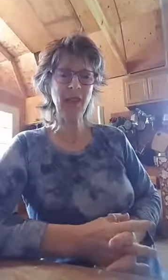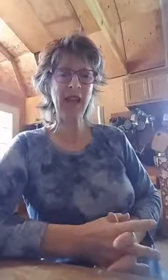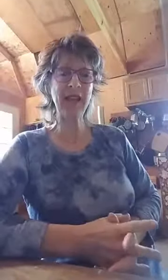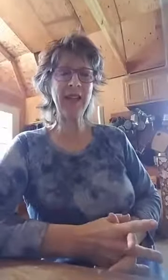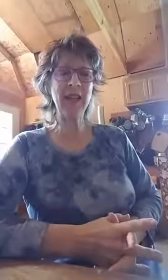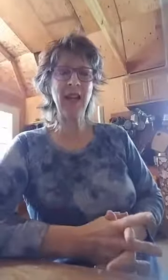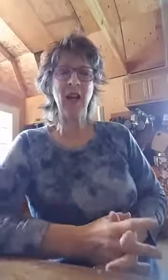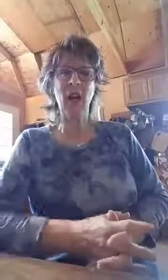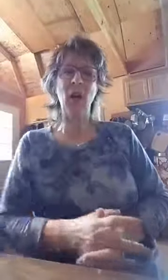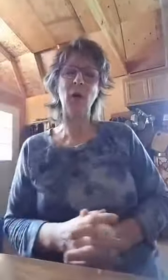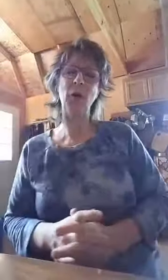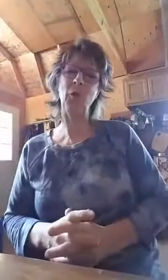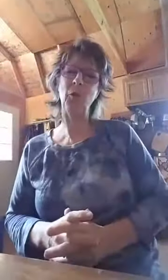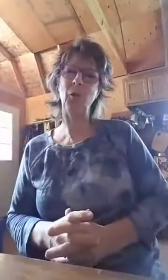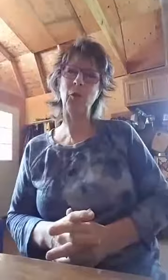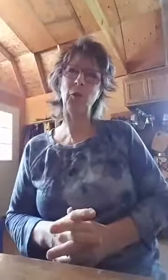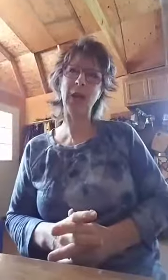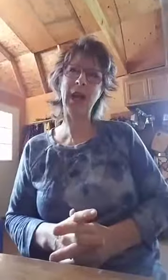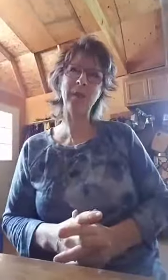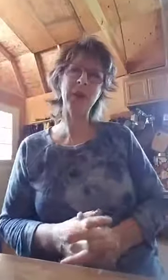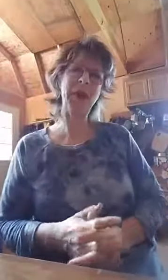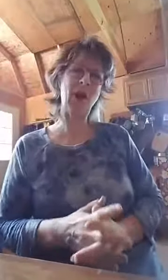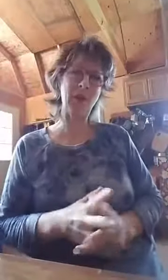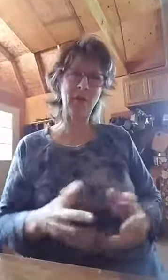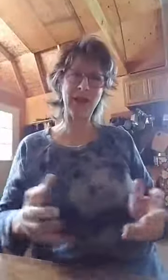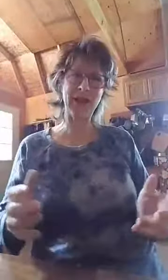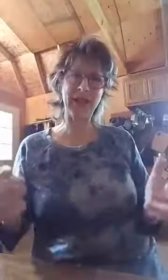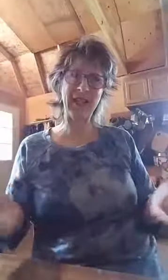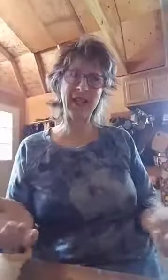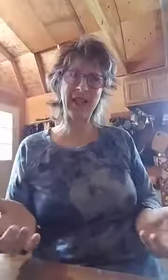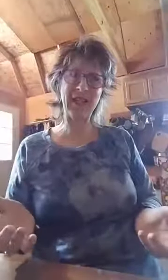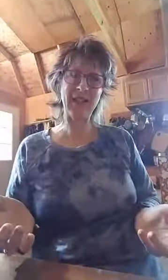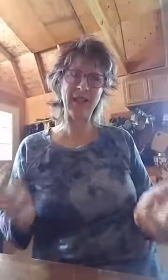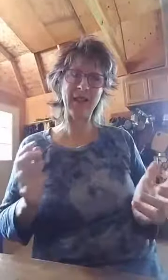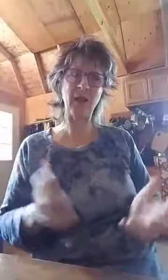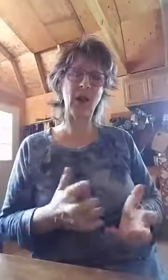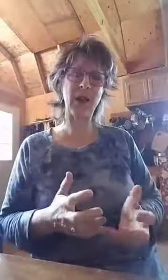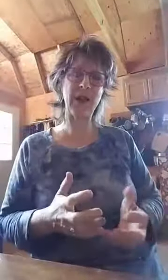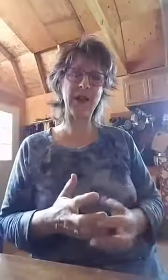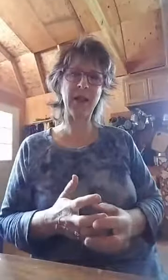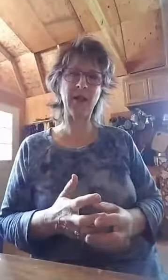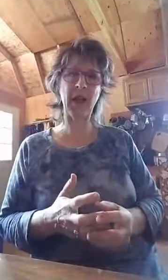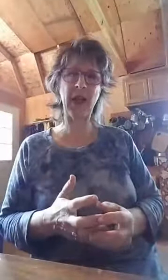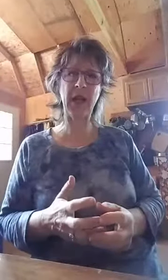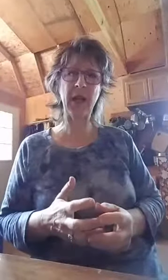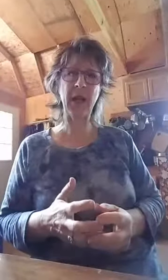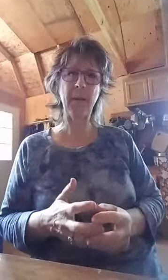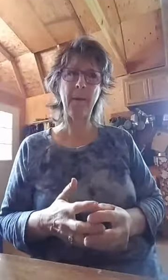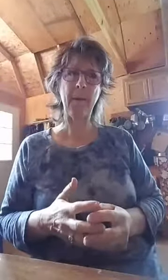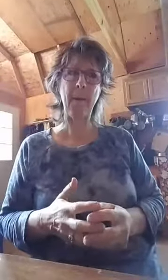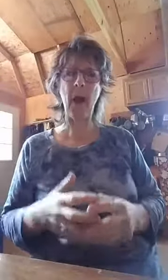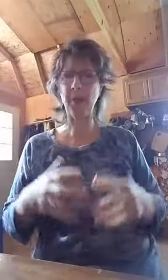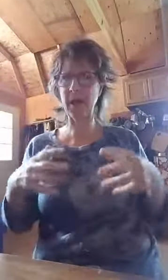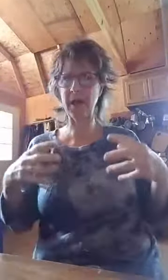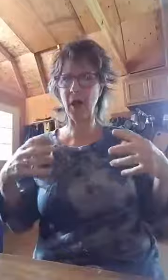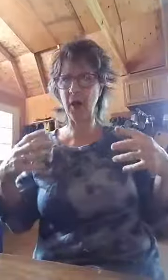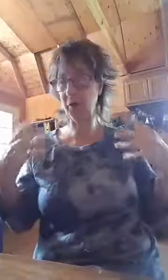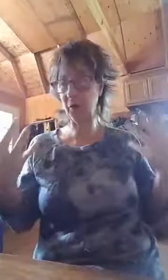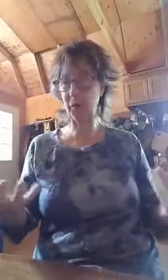And when Adam and Eve operated in the garden, they operated on the full